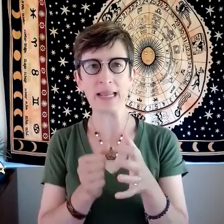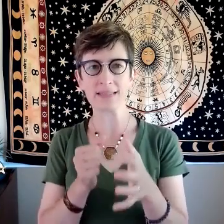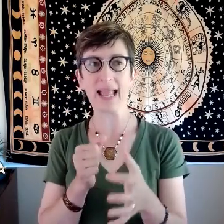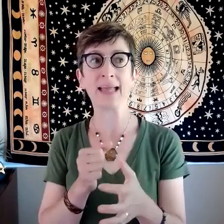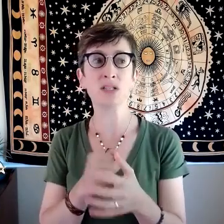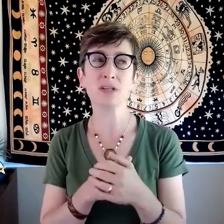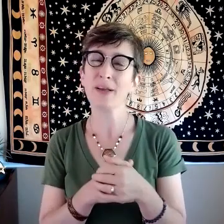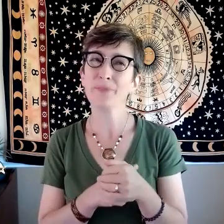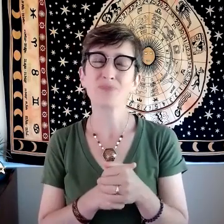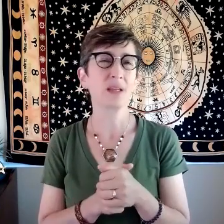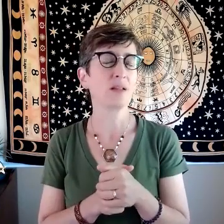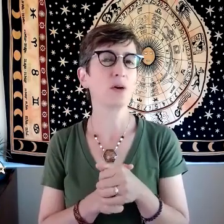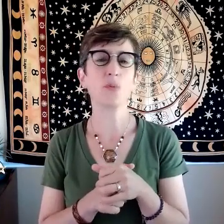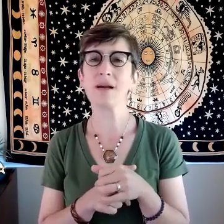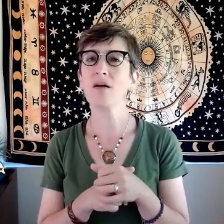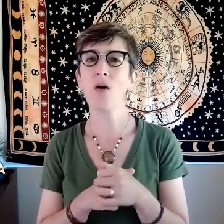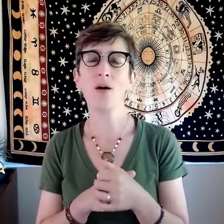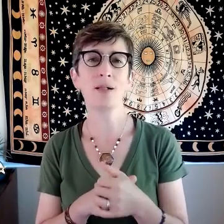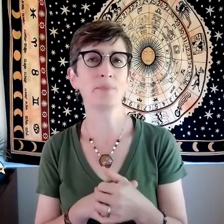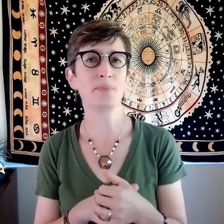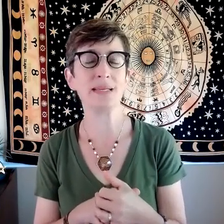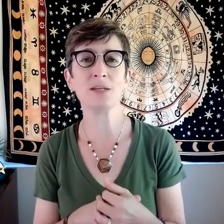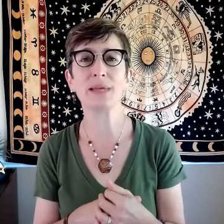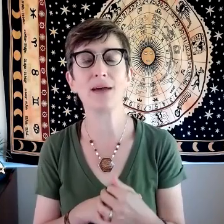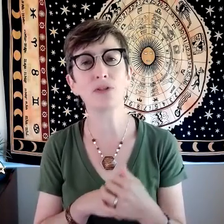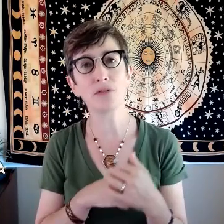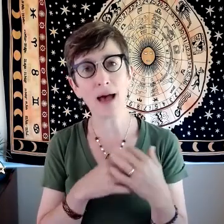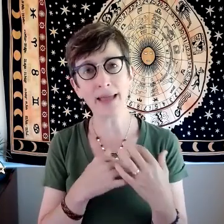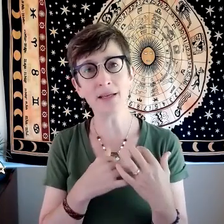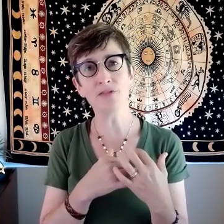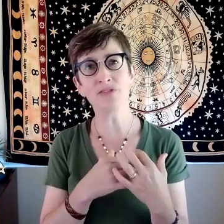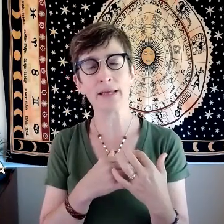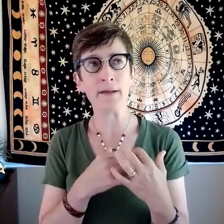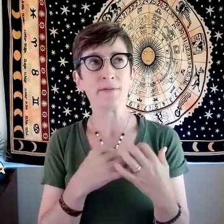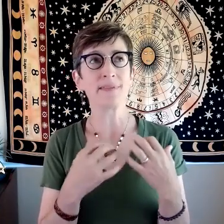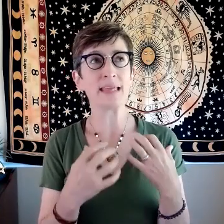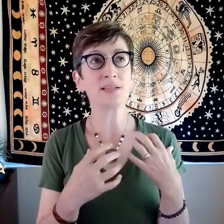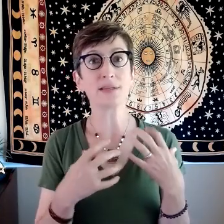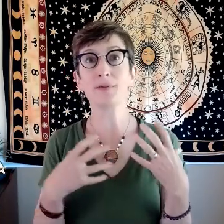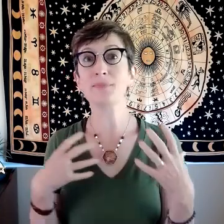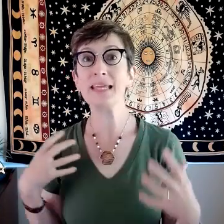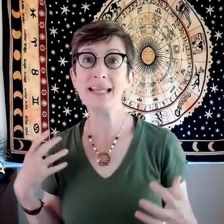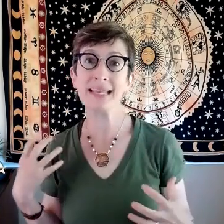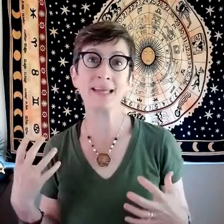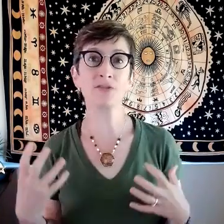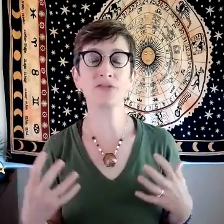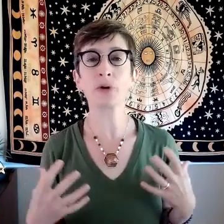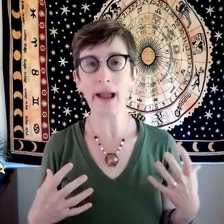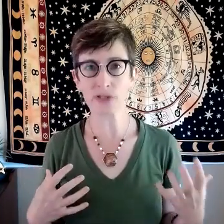and look we're all busy we have a lot of things competing for our